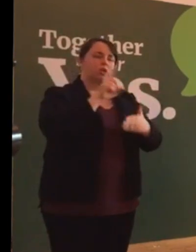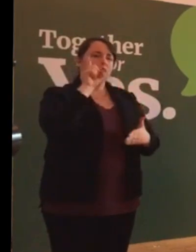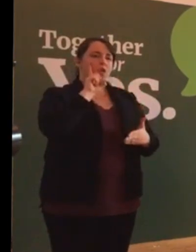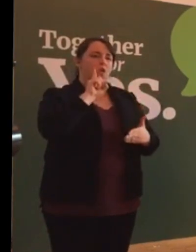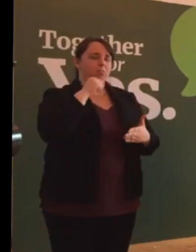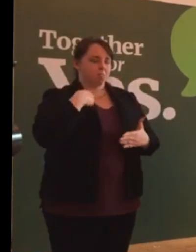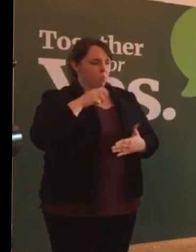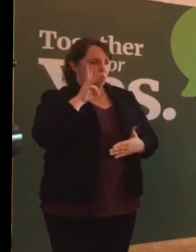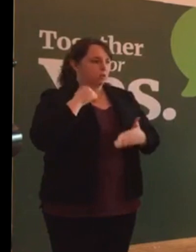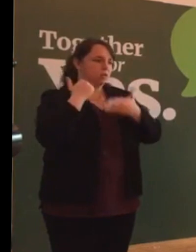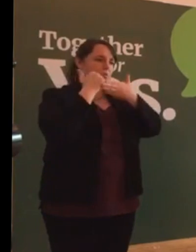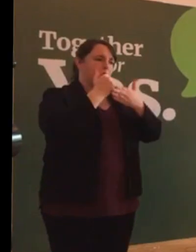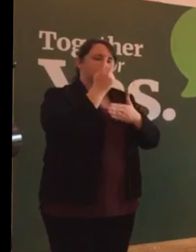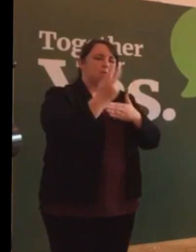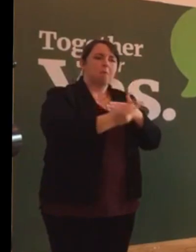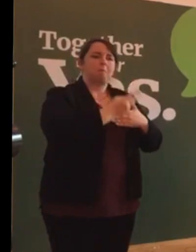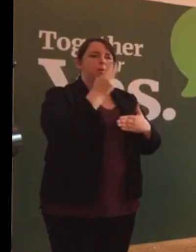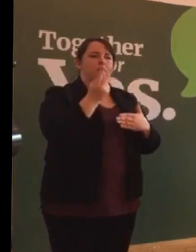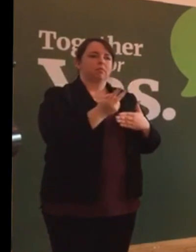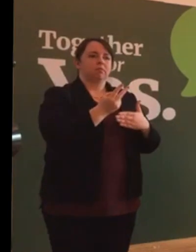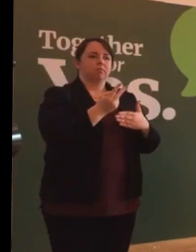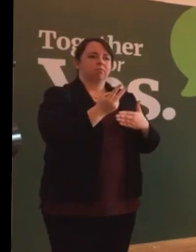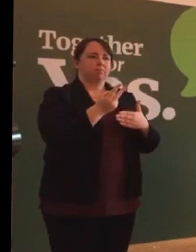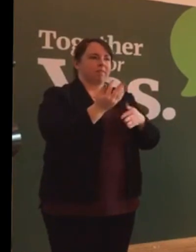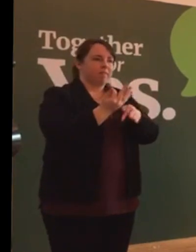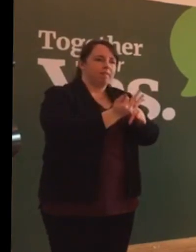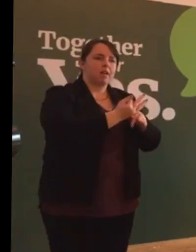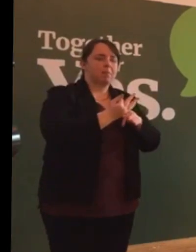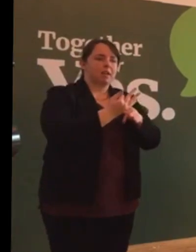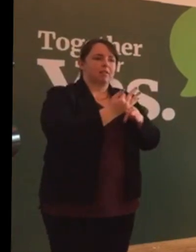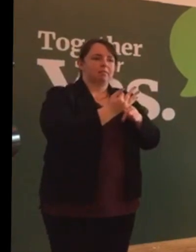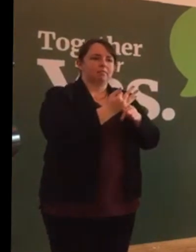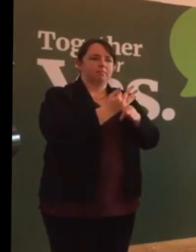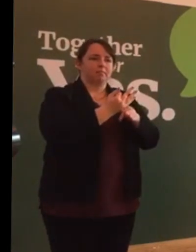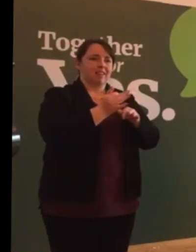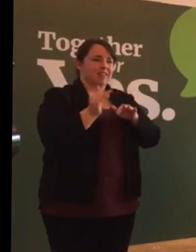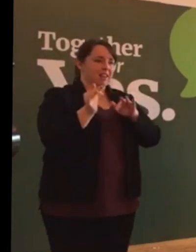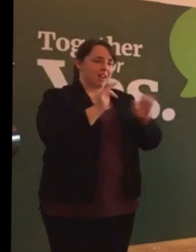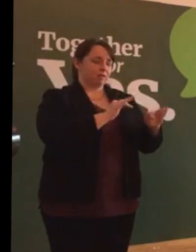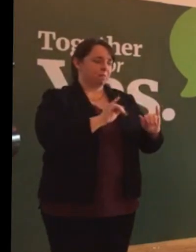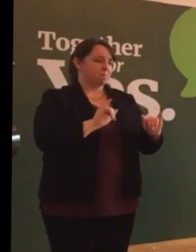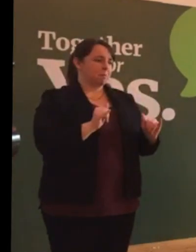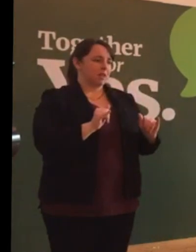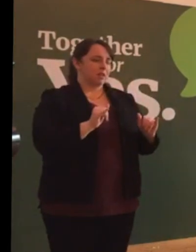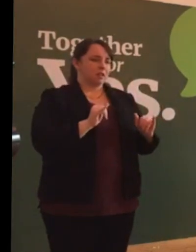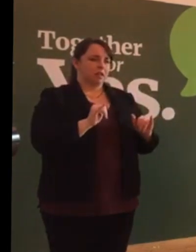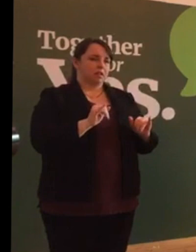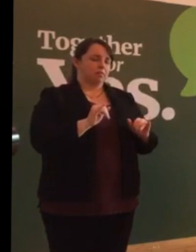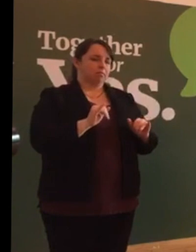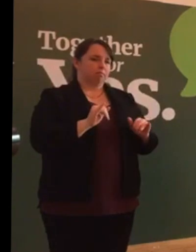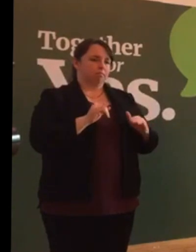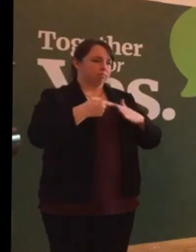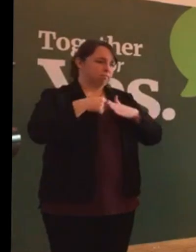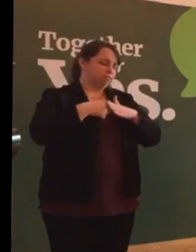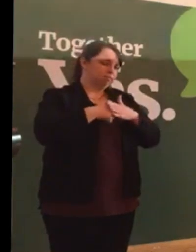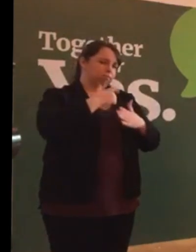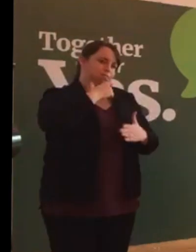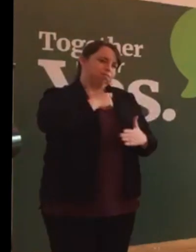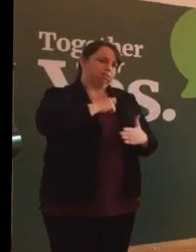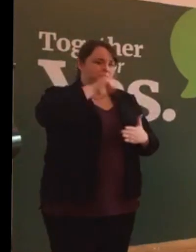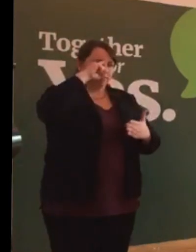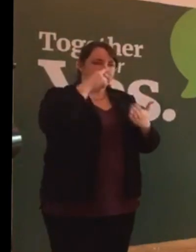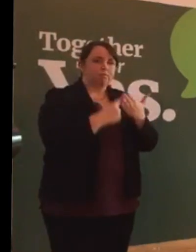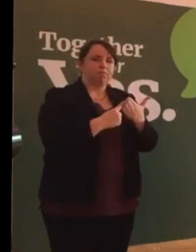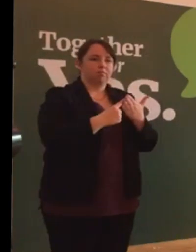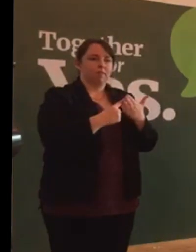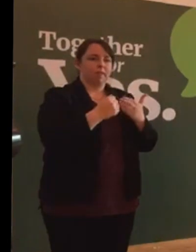families after they've made the intensely personal decision to have an abortion.